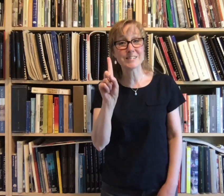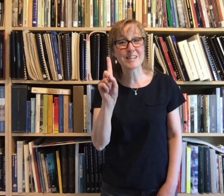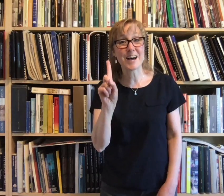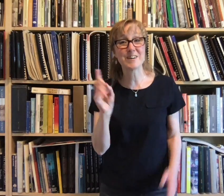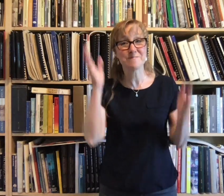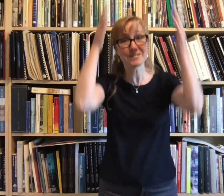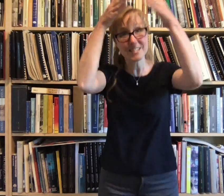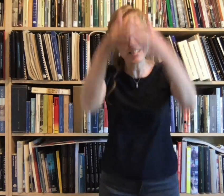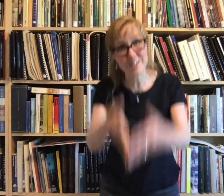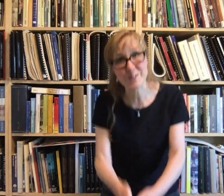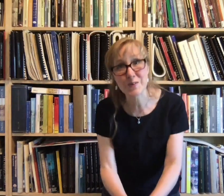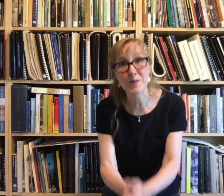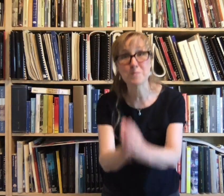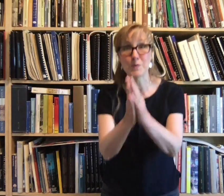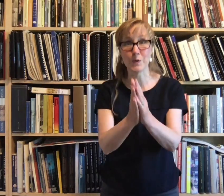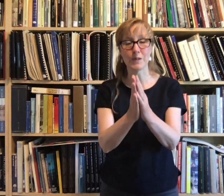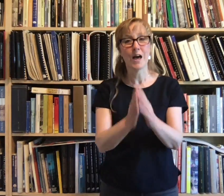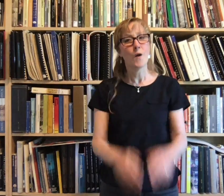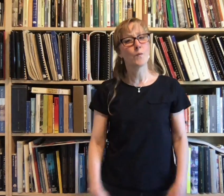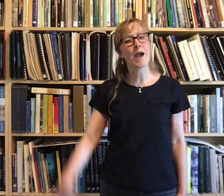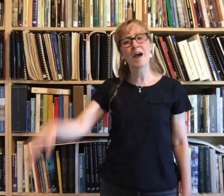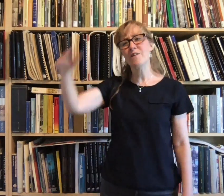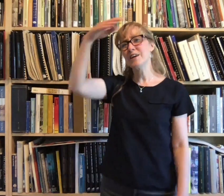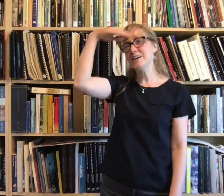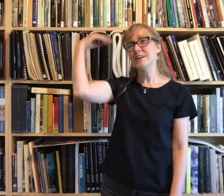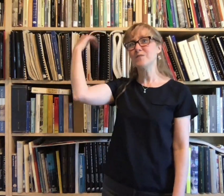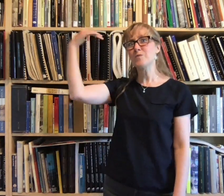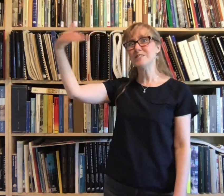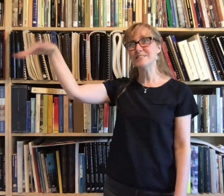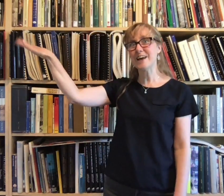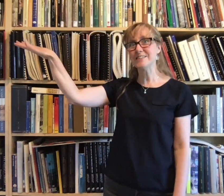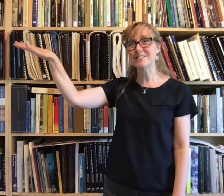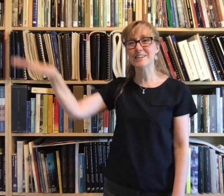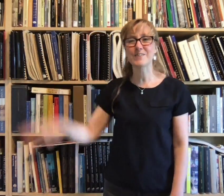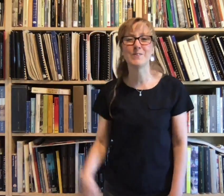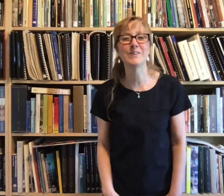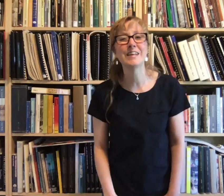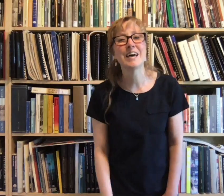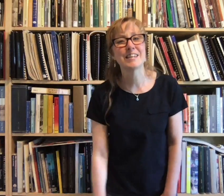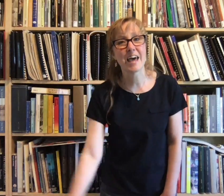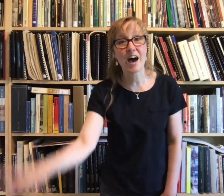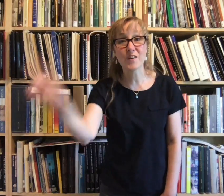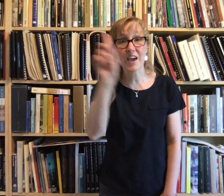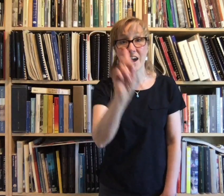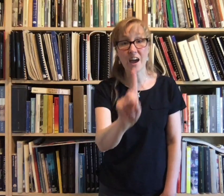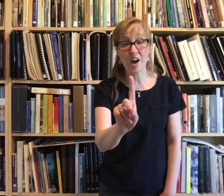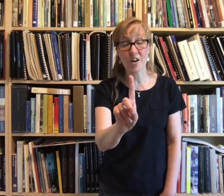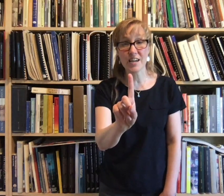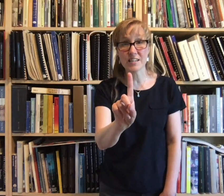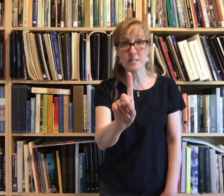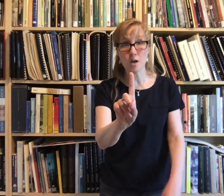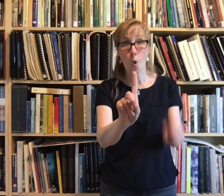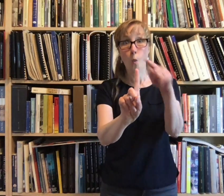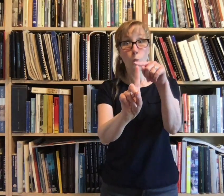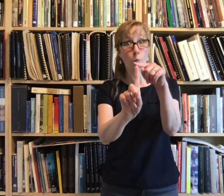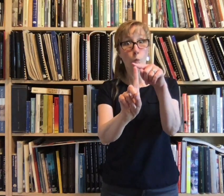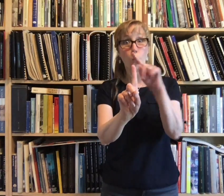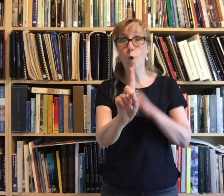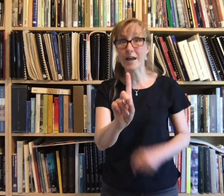jumped into the pool where it was nice and cool. Now there is one